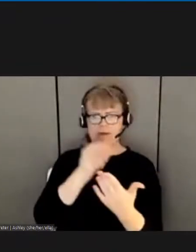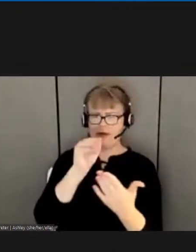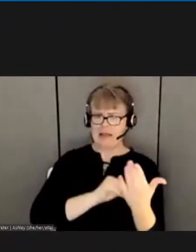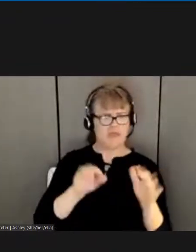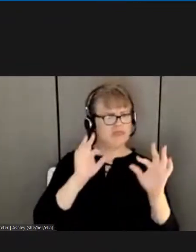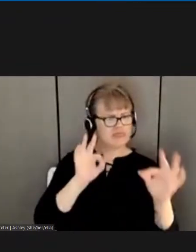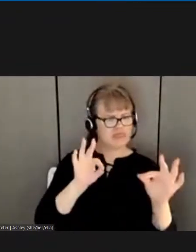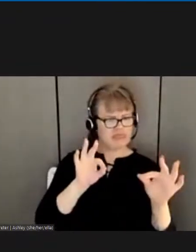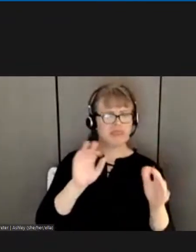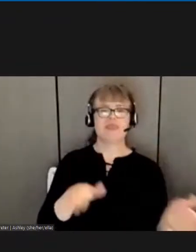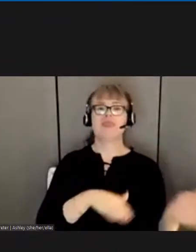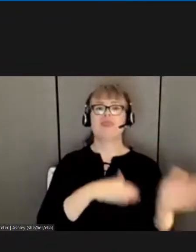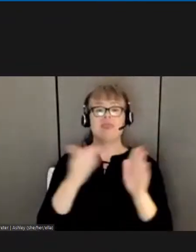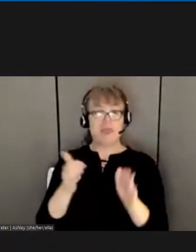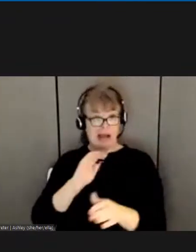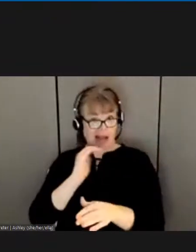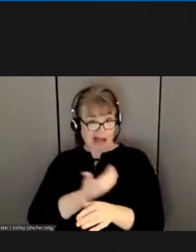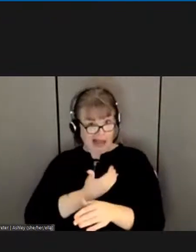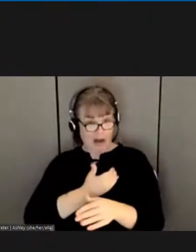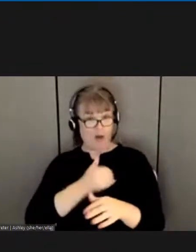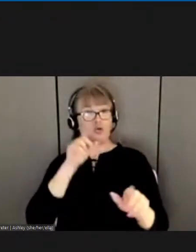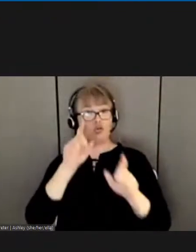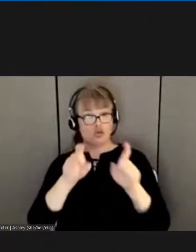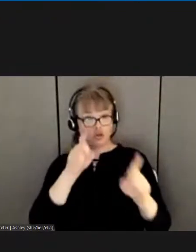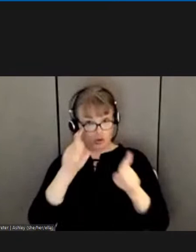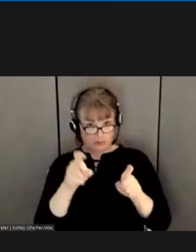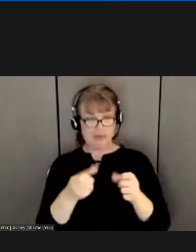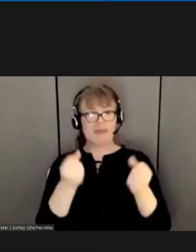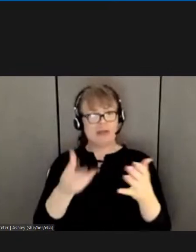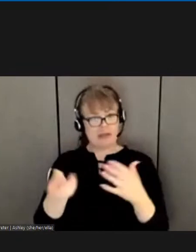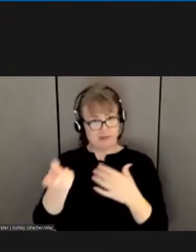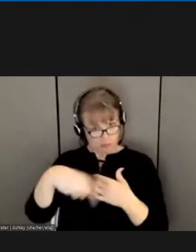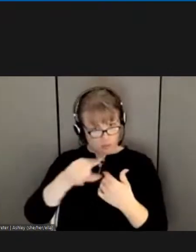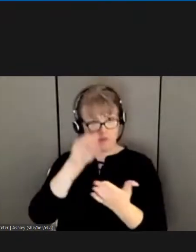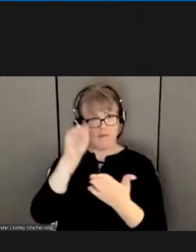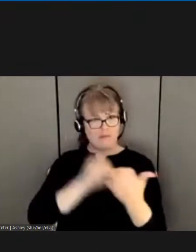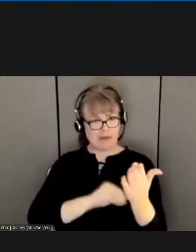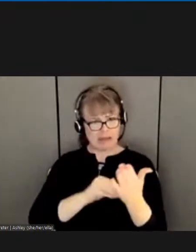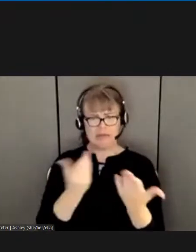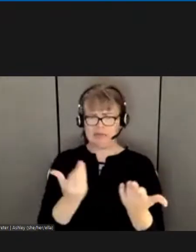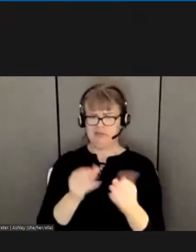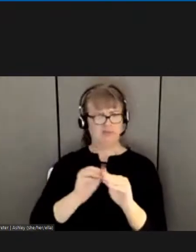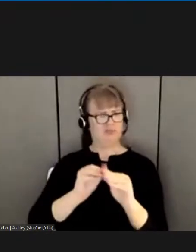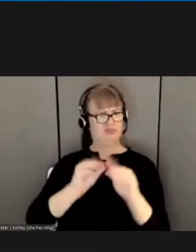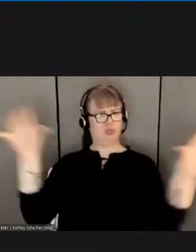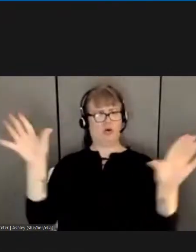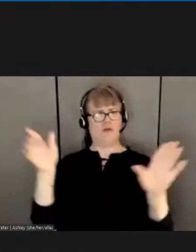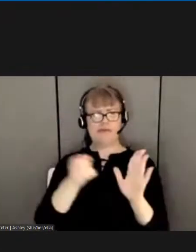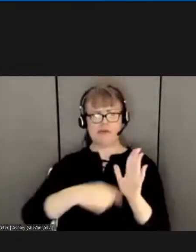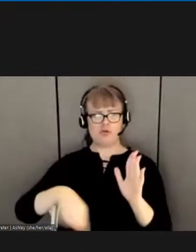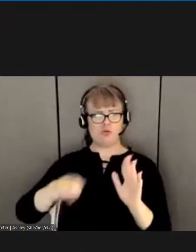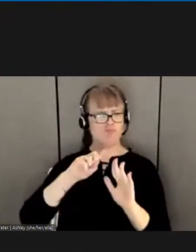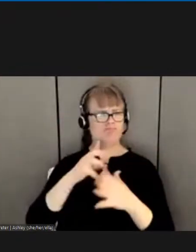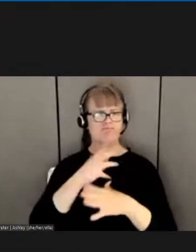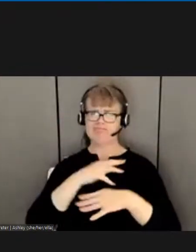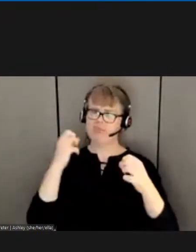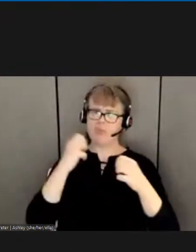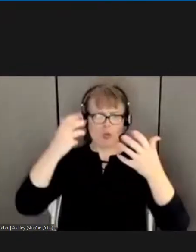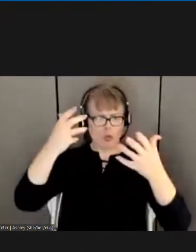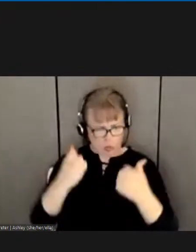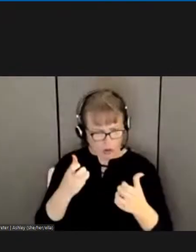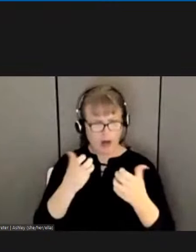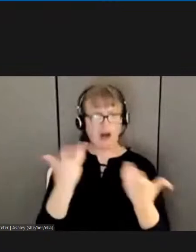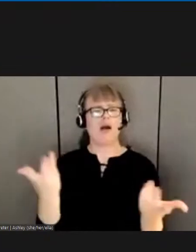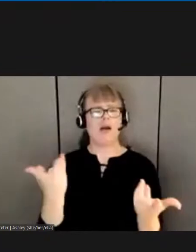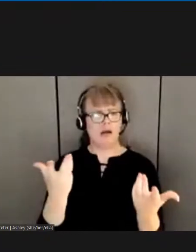the apw's combined voice is shouting we deserve a good contract our collective voice will not be drowned out by any survey as the fight for our future